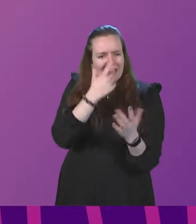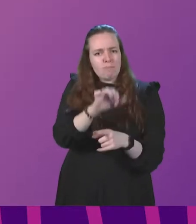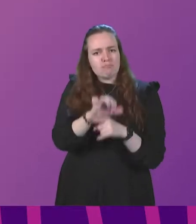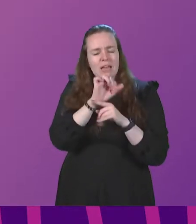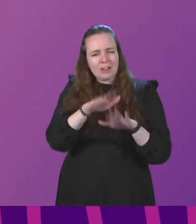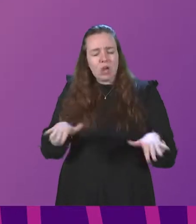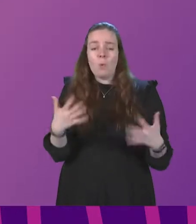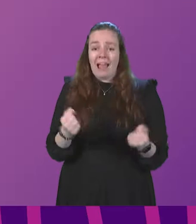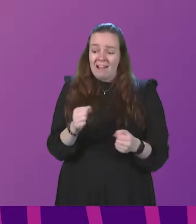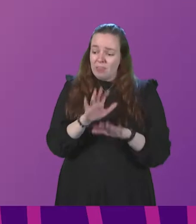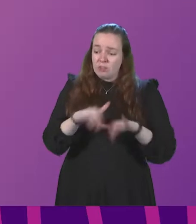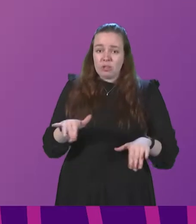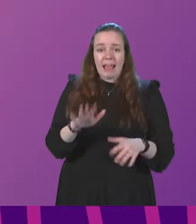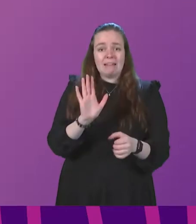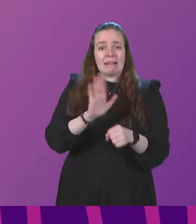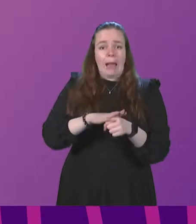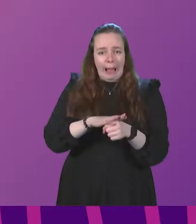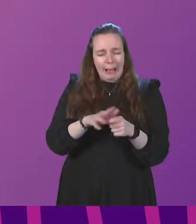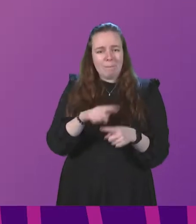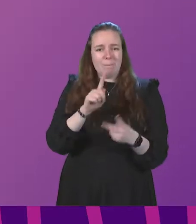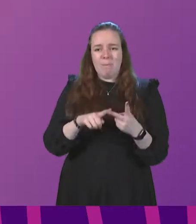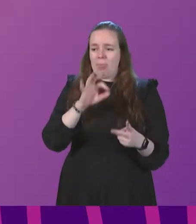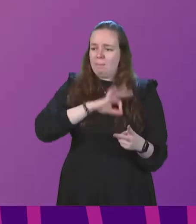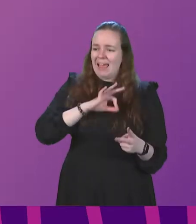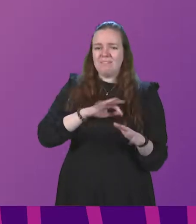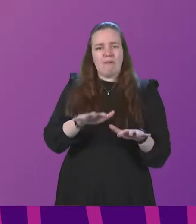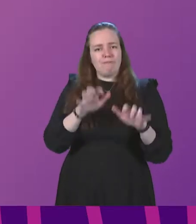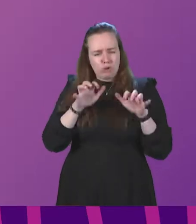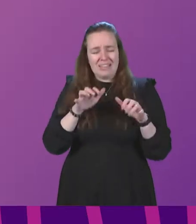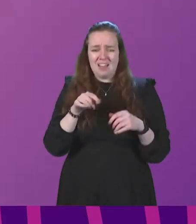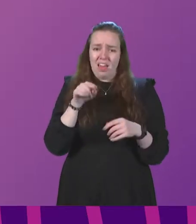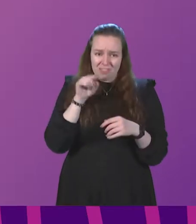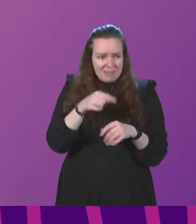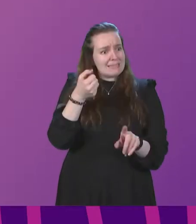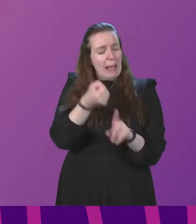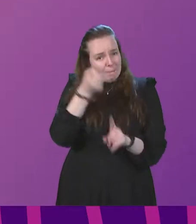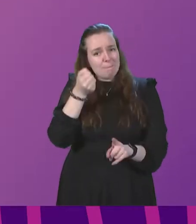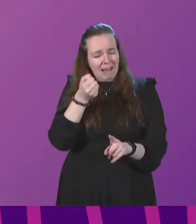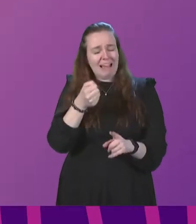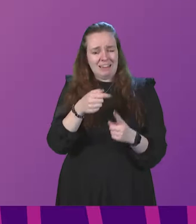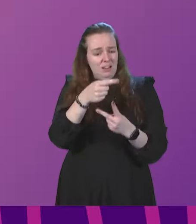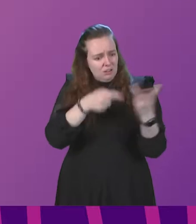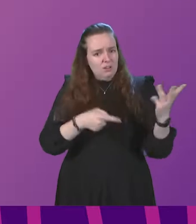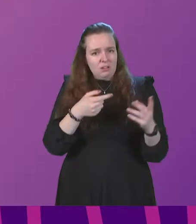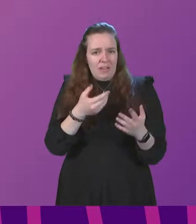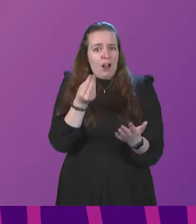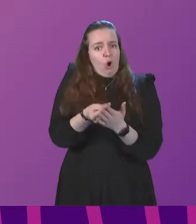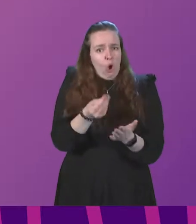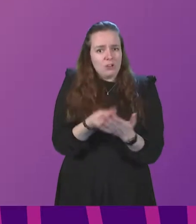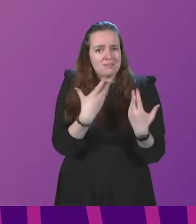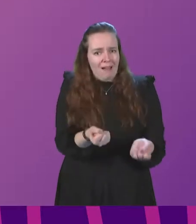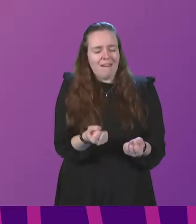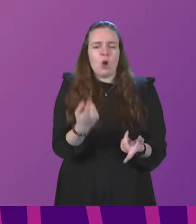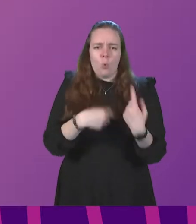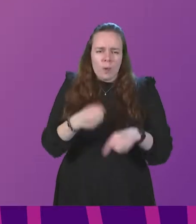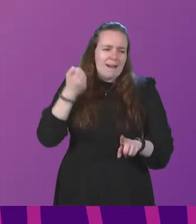have the child cap, the benefit freeze. These things have an impact, and these things have a cost. We are